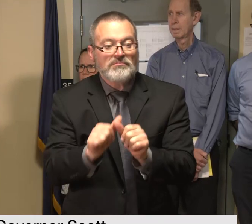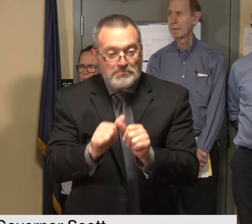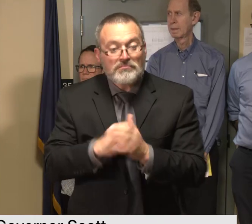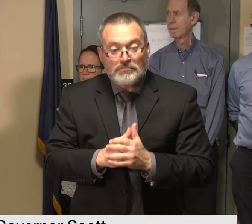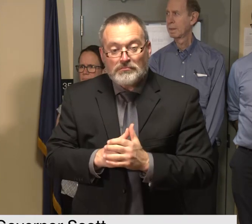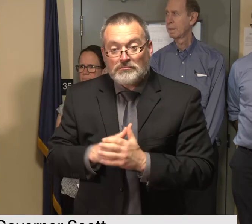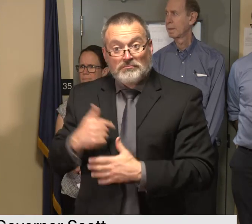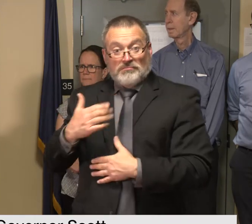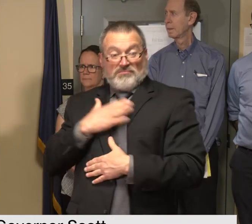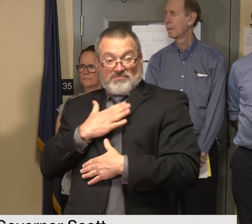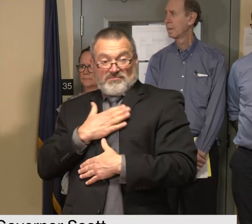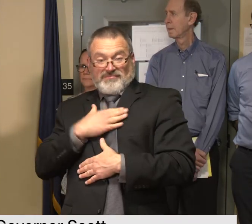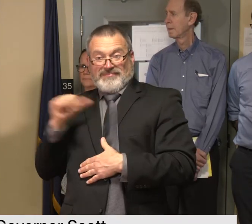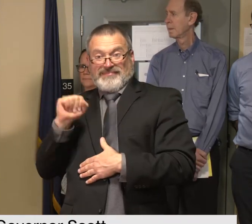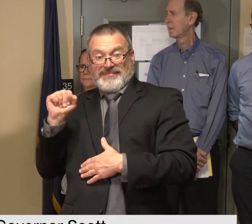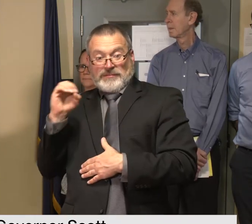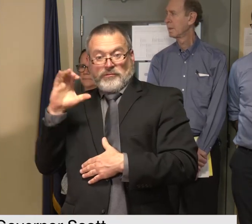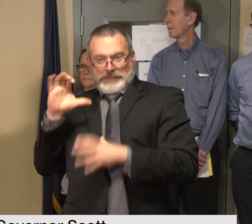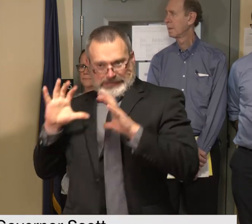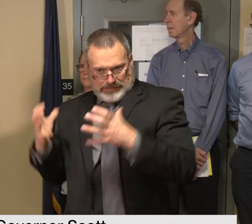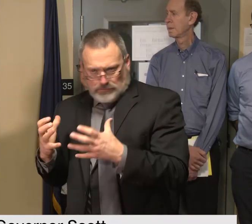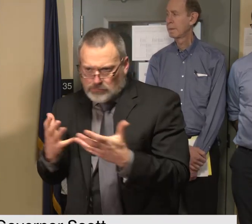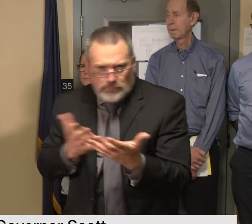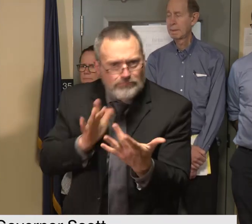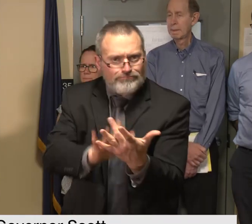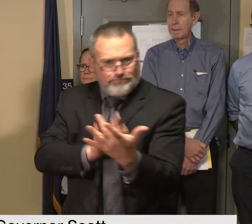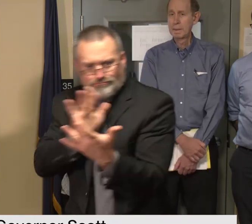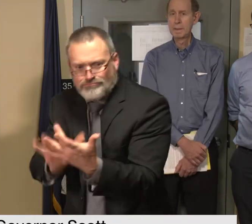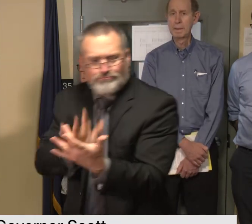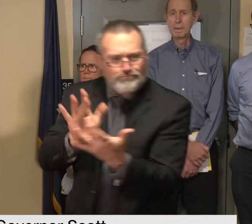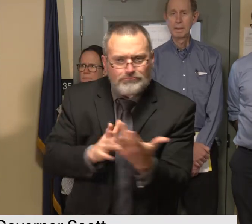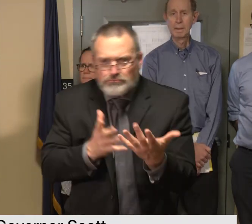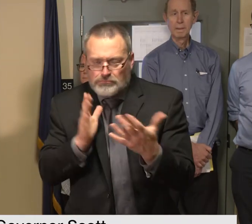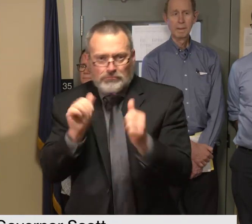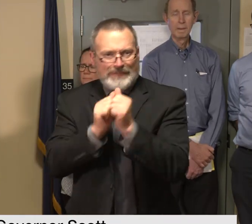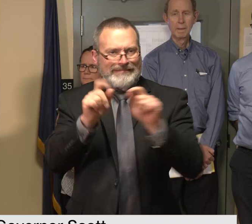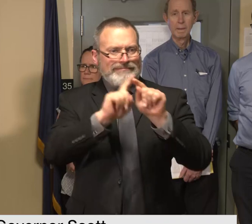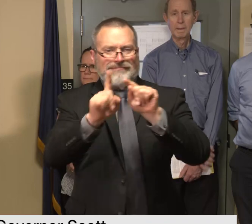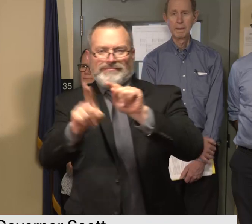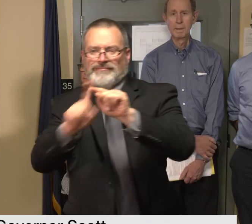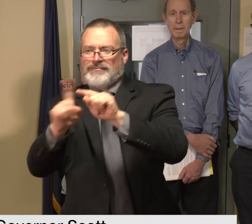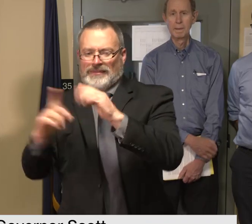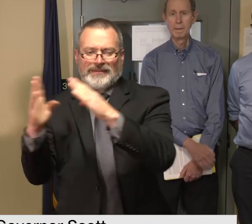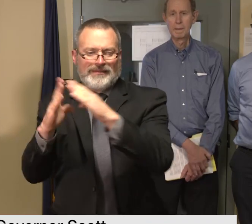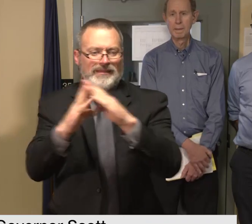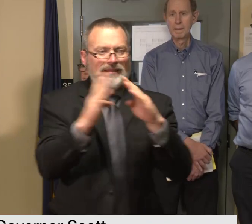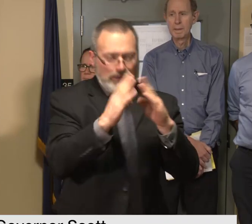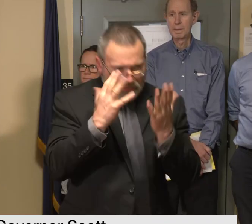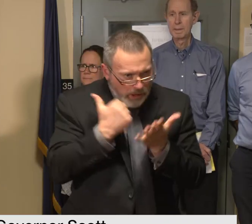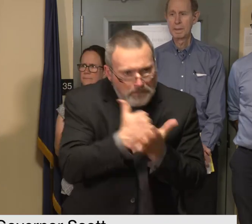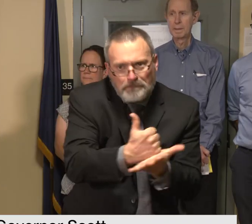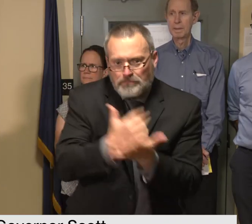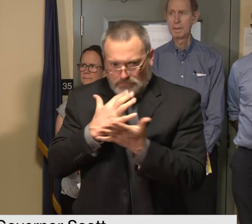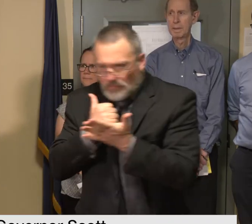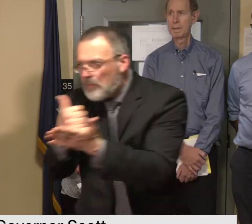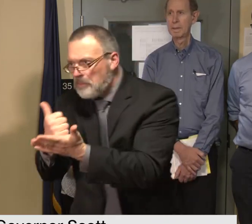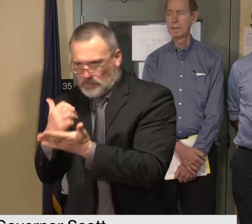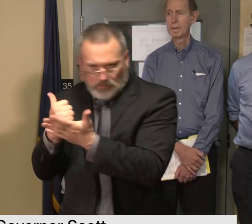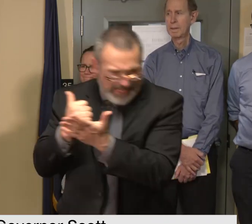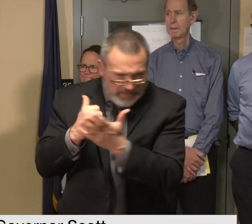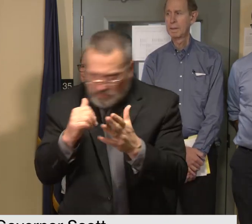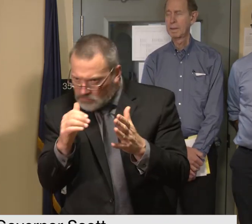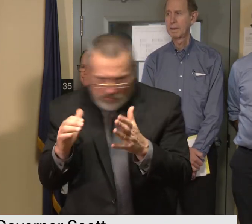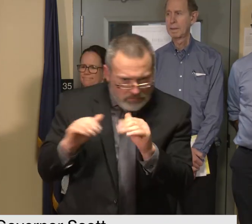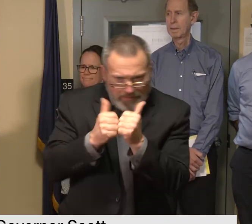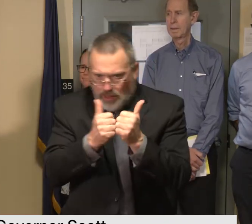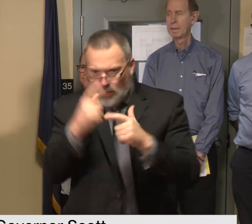working with community liaisons and doing everything that they can to help communities manage flood flood related